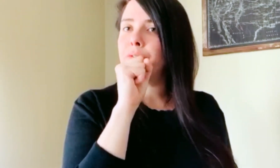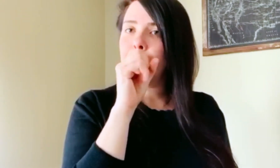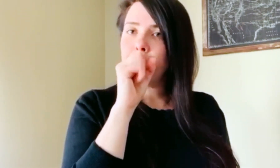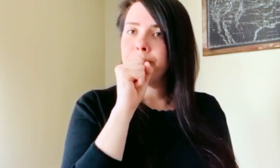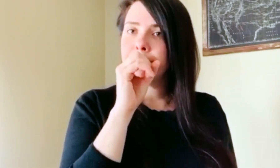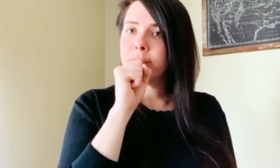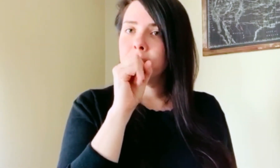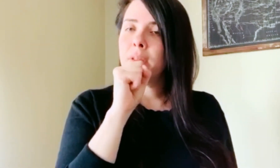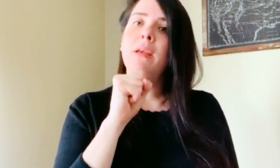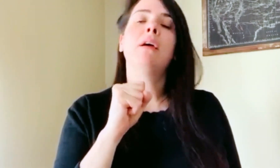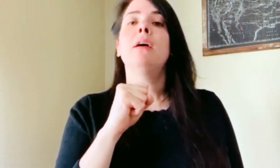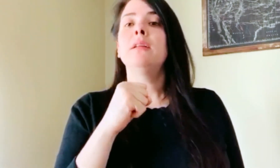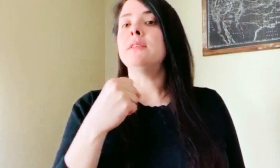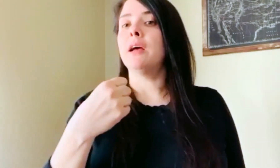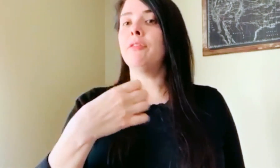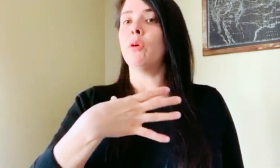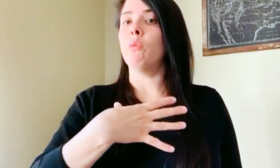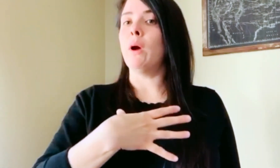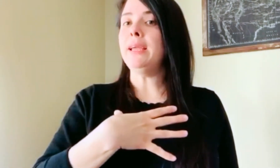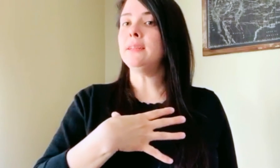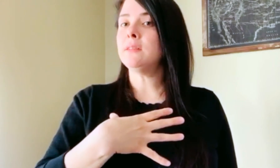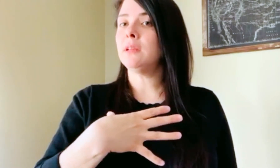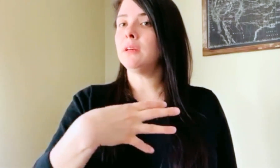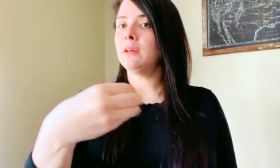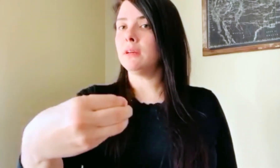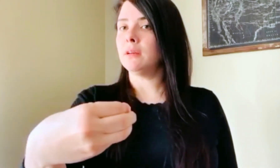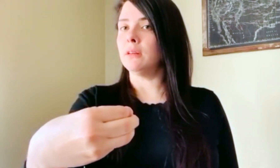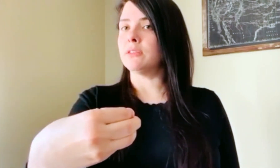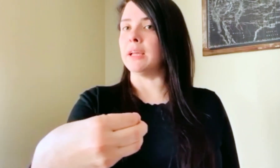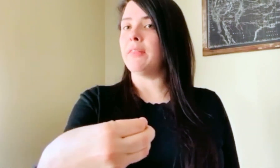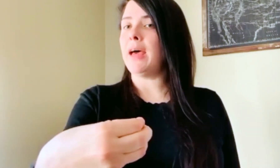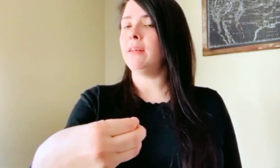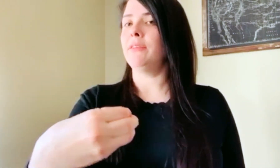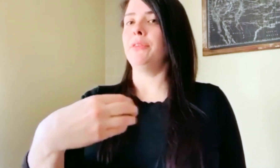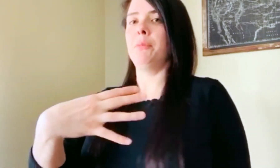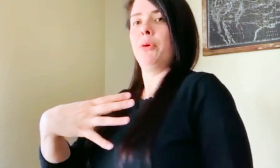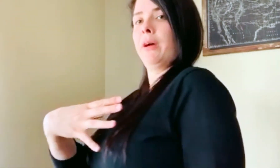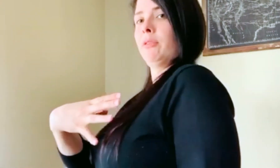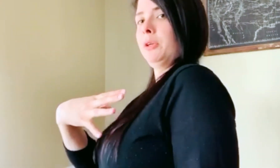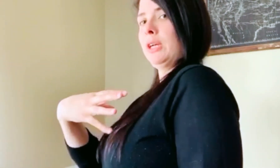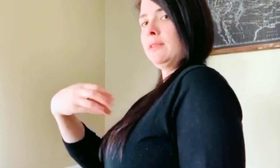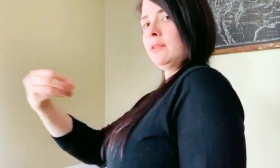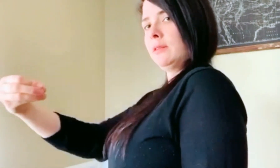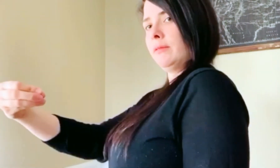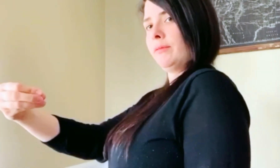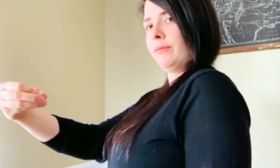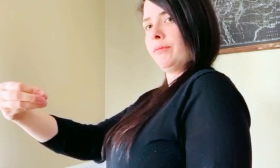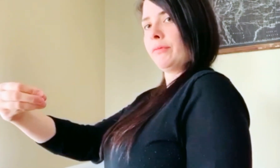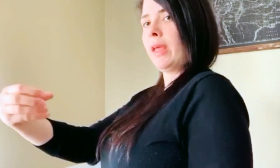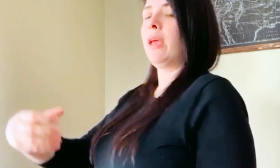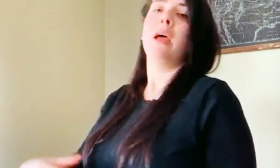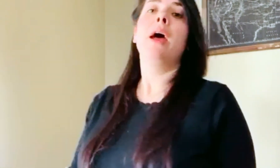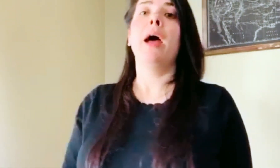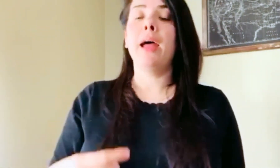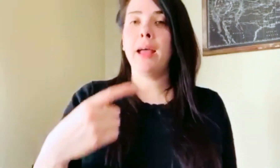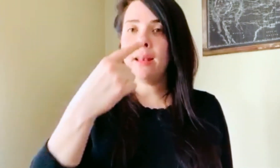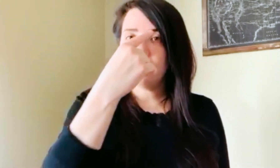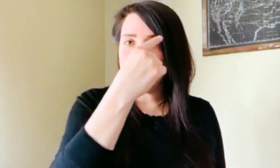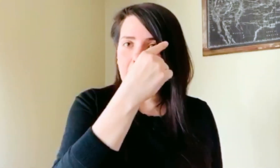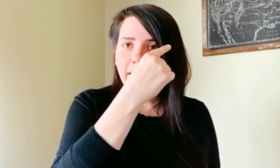fruit. The sign for white looks like that. Pull it up from your chest. And black